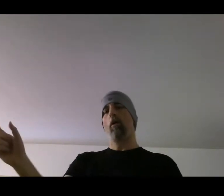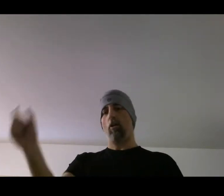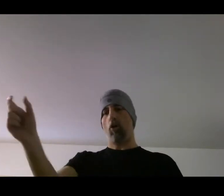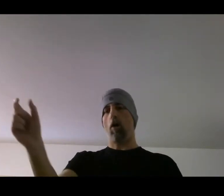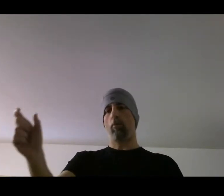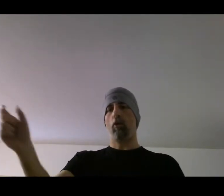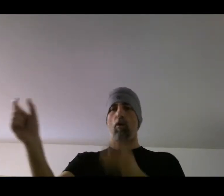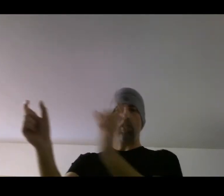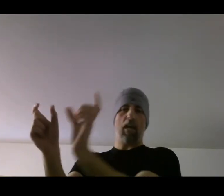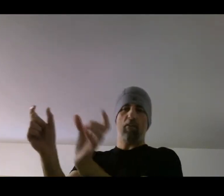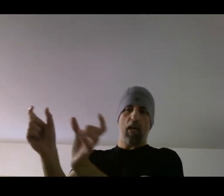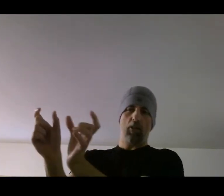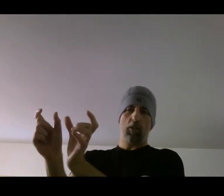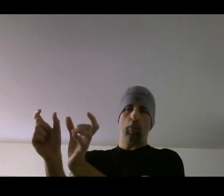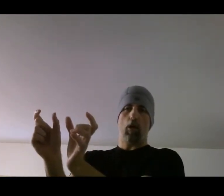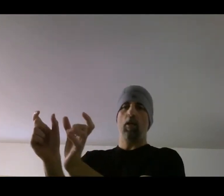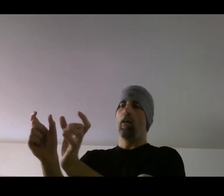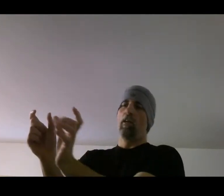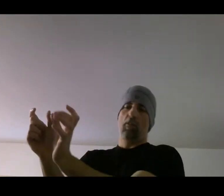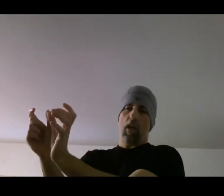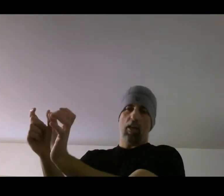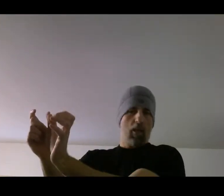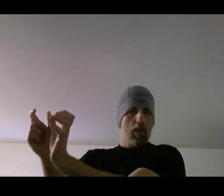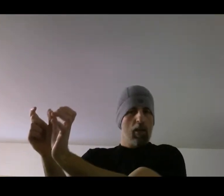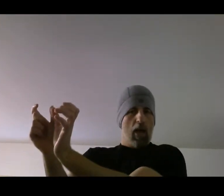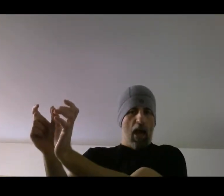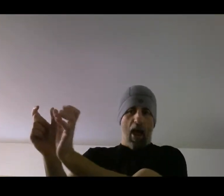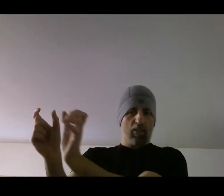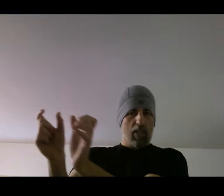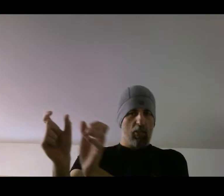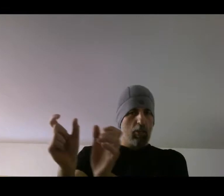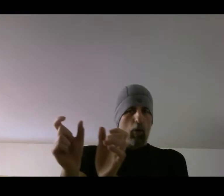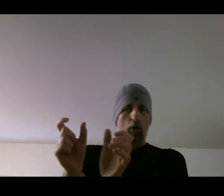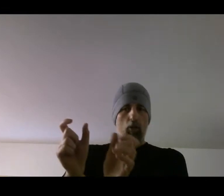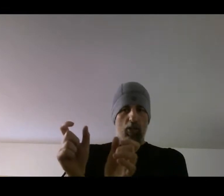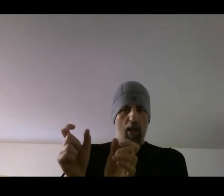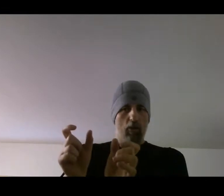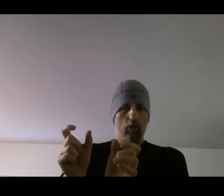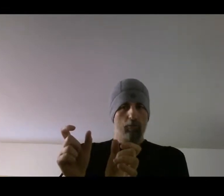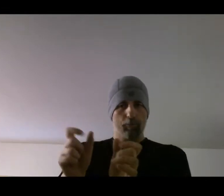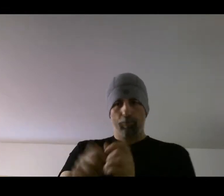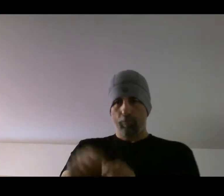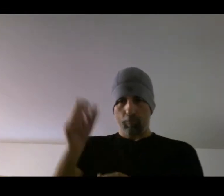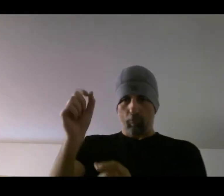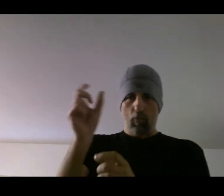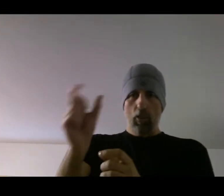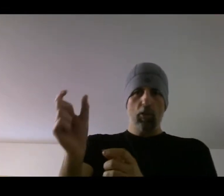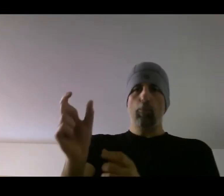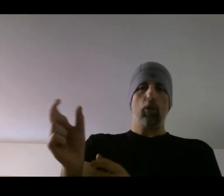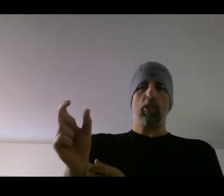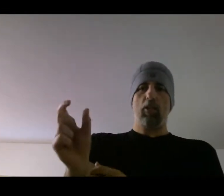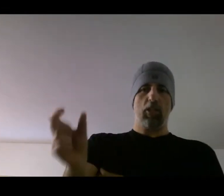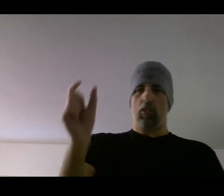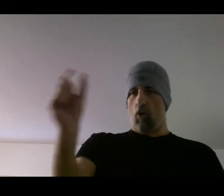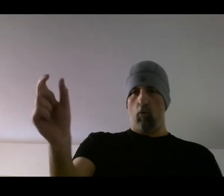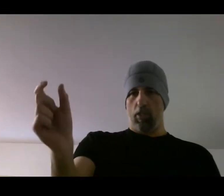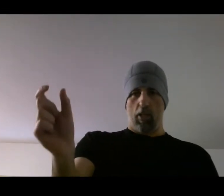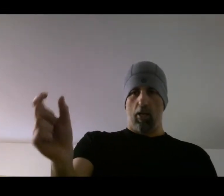a topper on the end of the energy bar that as the energy bar goes down, your burst energy is always there.